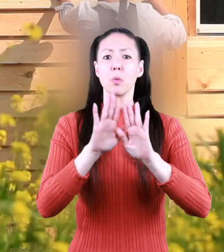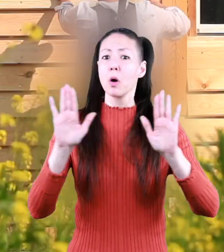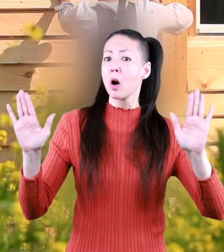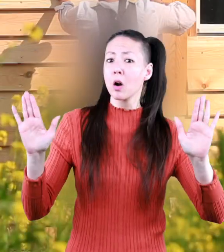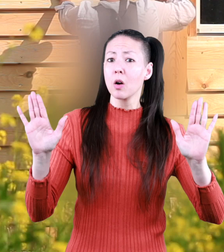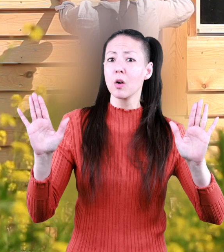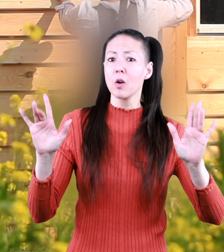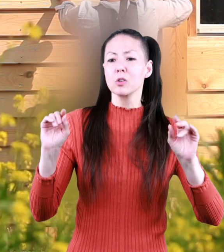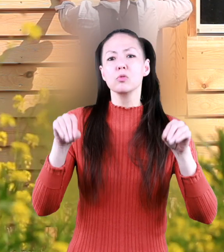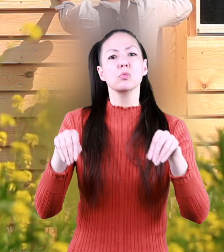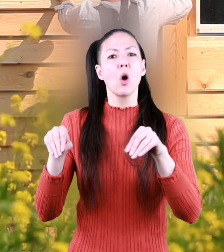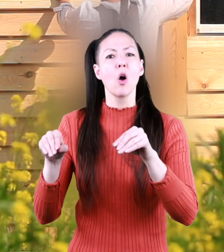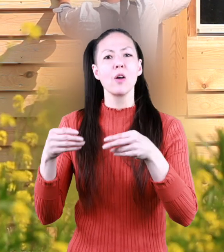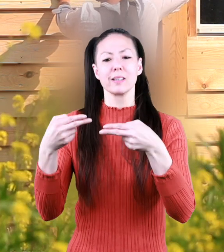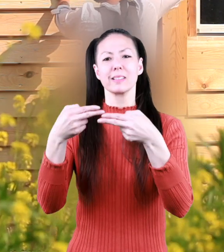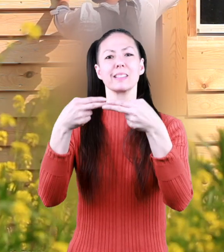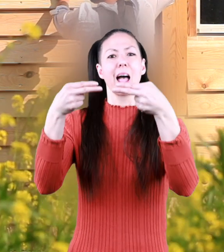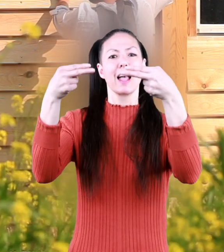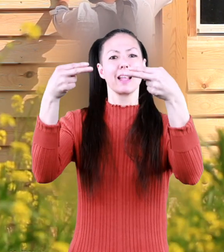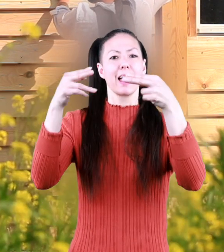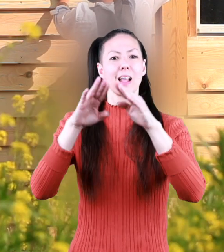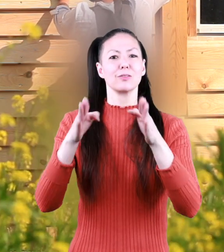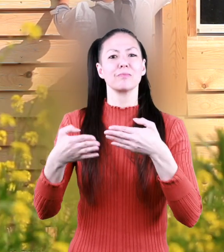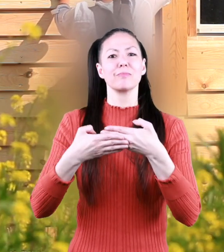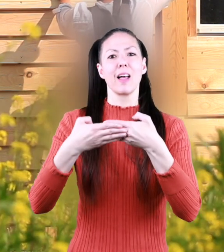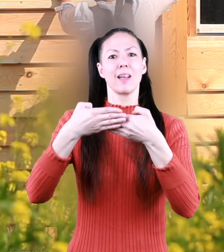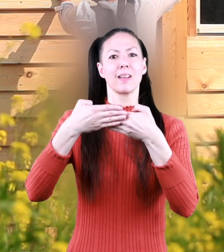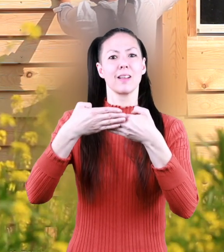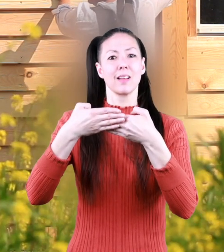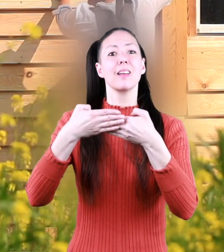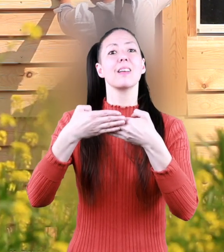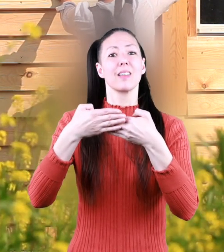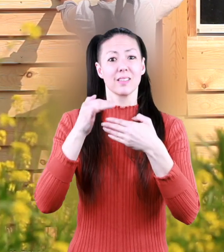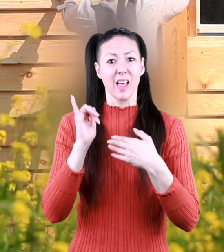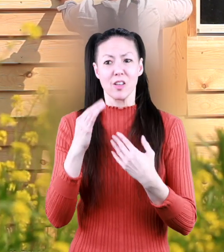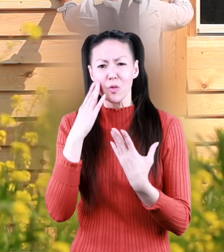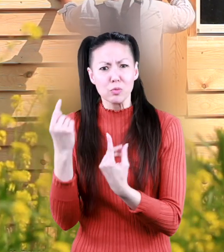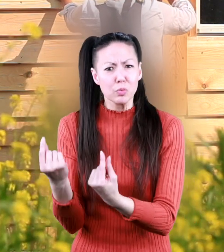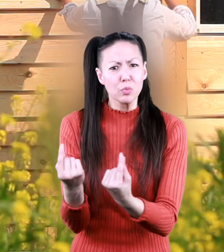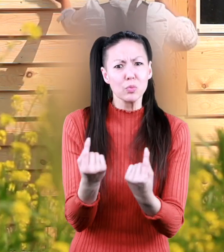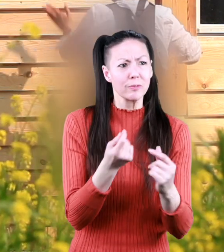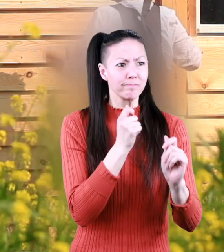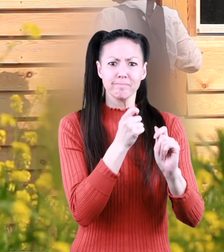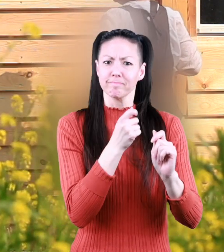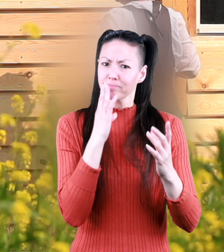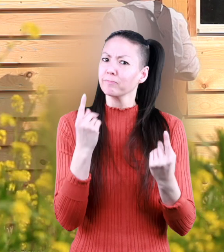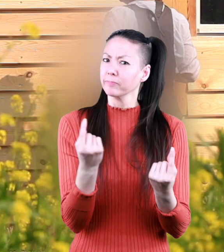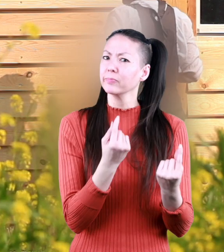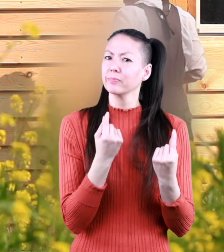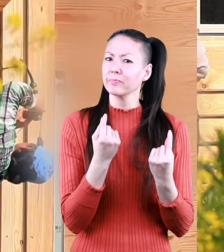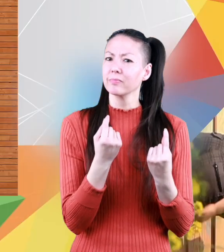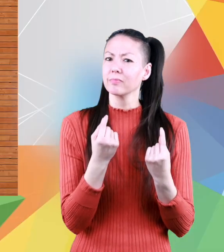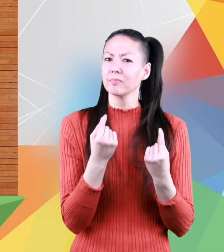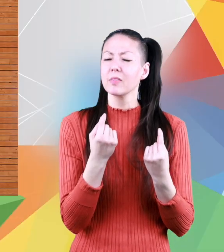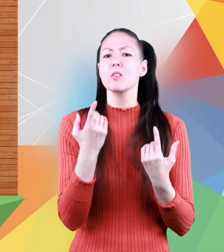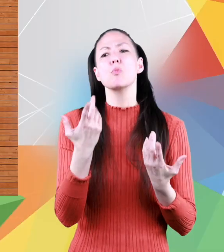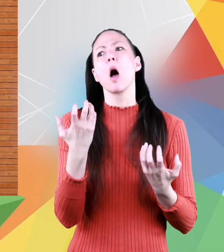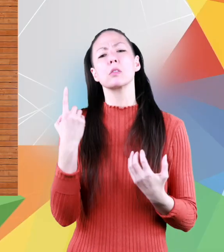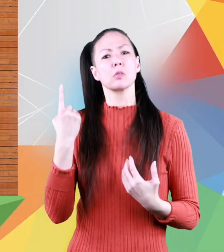installing siding figuring out the area is a handy thing to know how to do let's say you want someone to